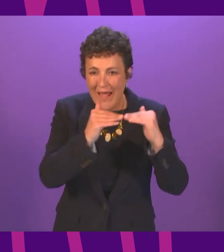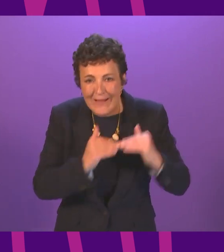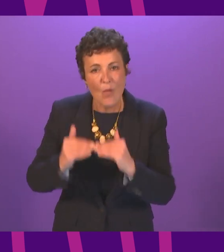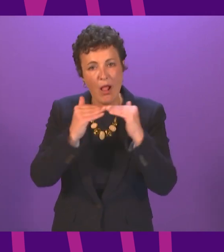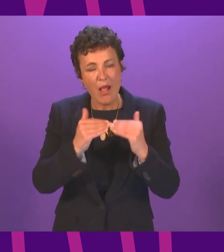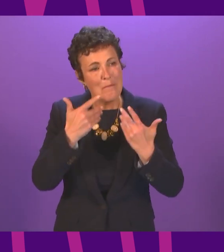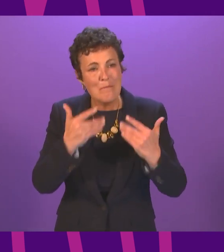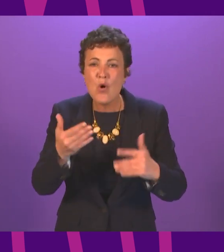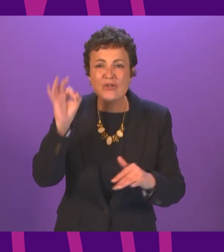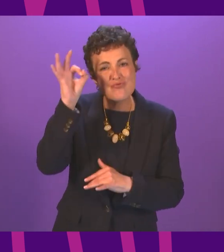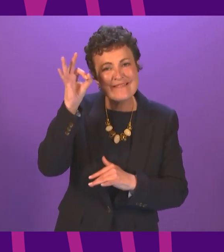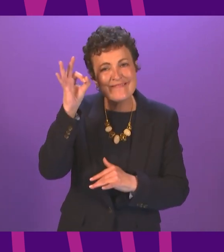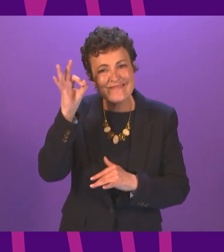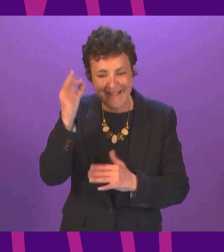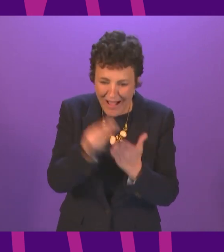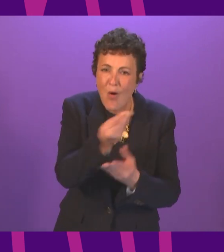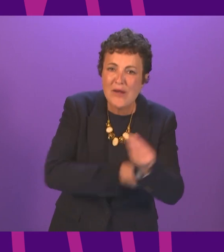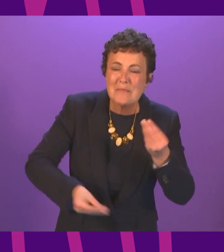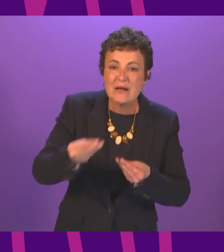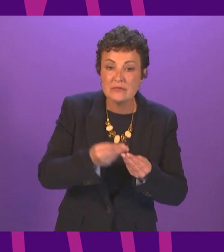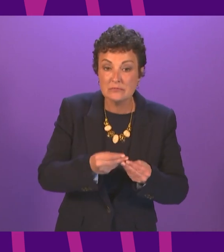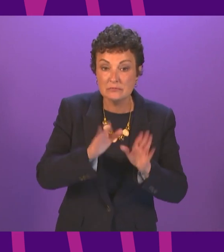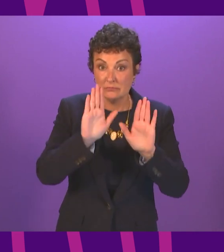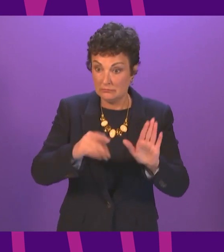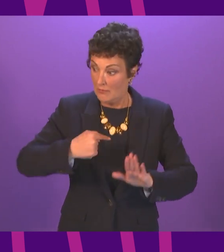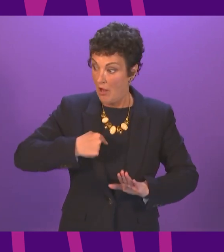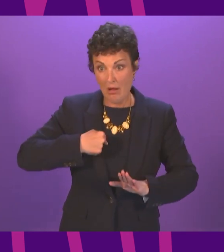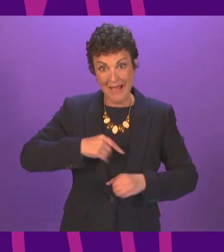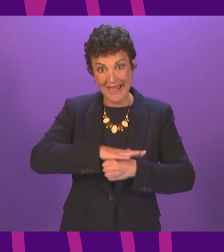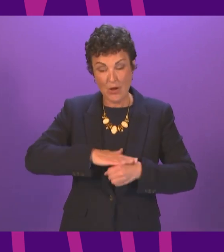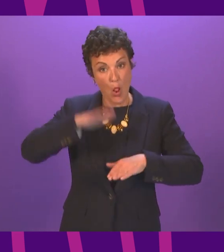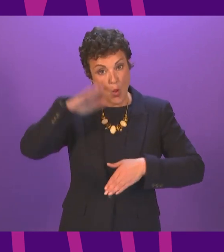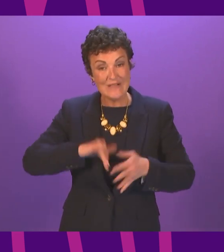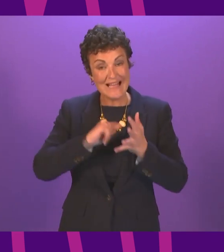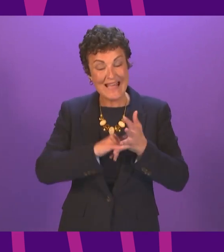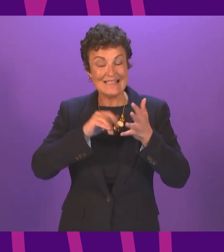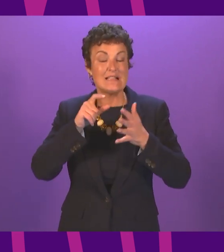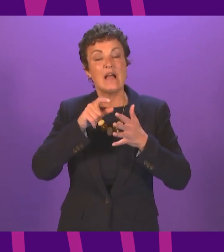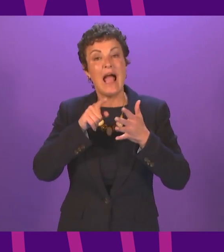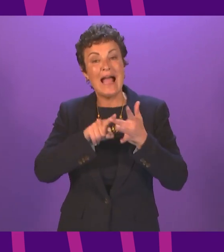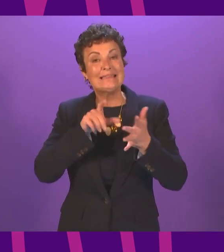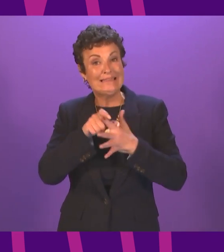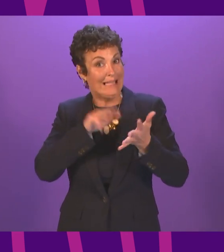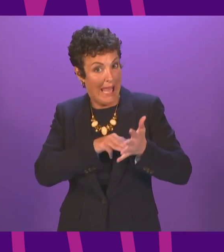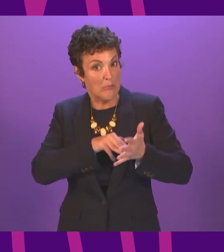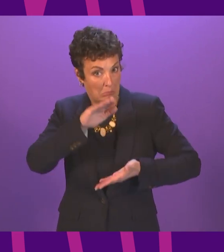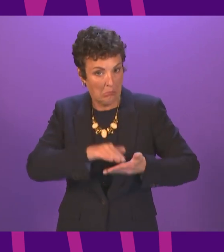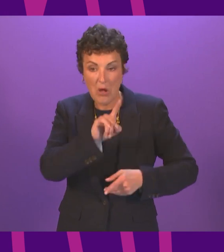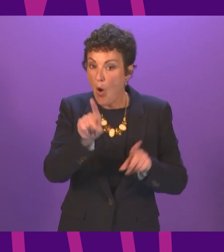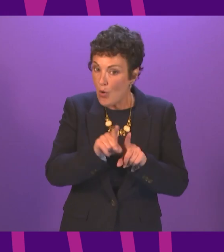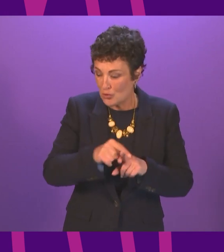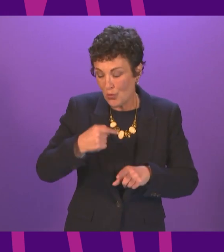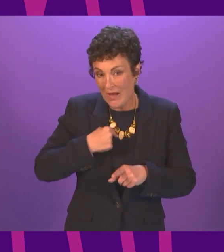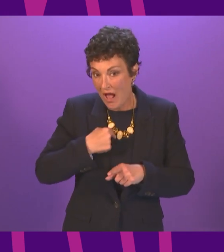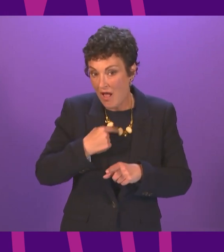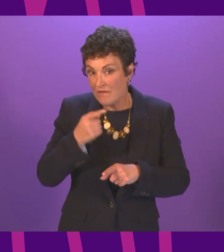also communities and my area now has the lowest SIMD location in the country in addition to a growing older population as